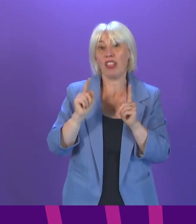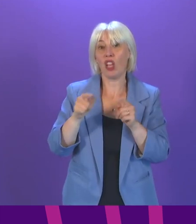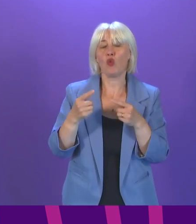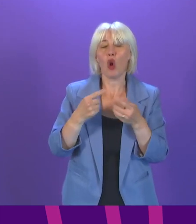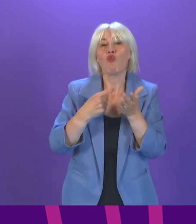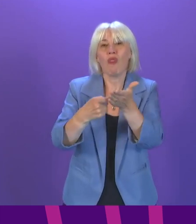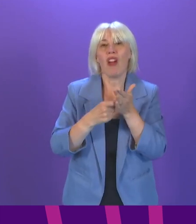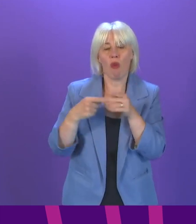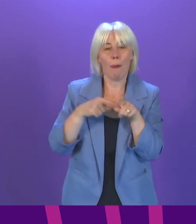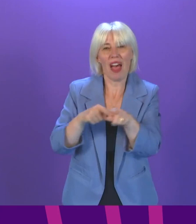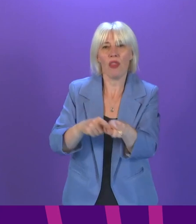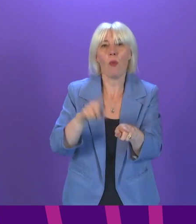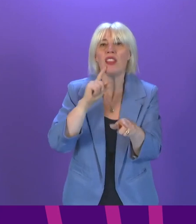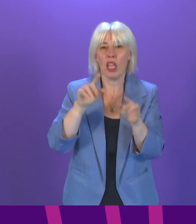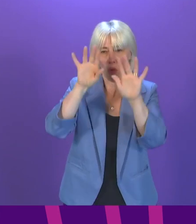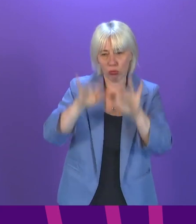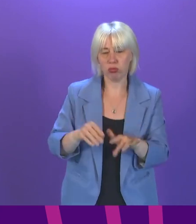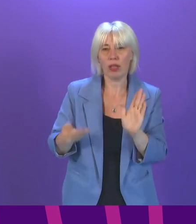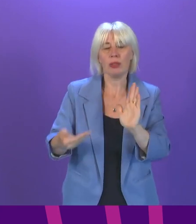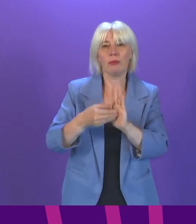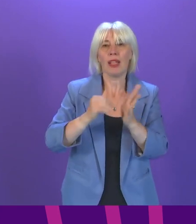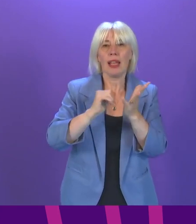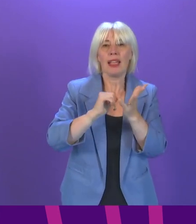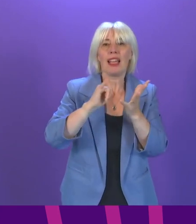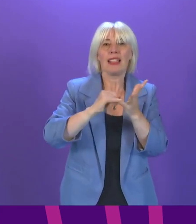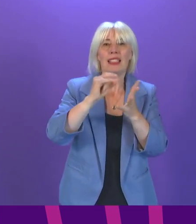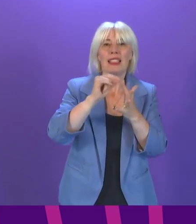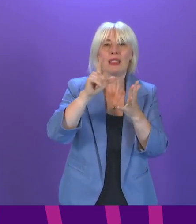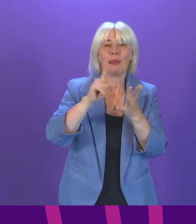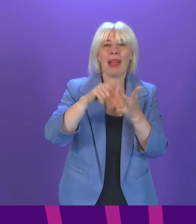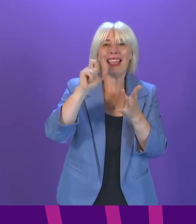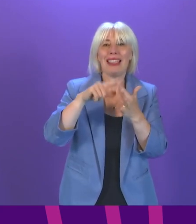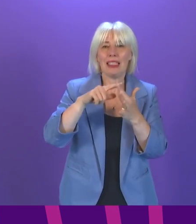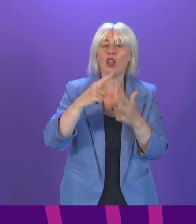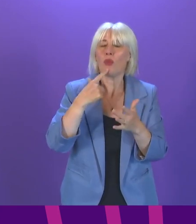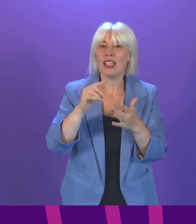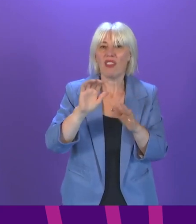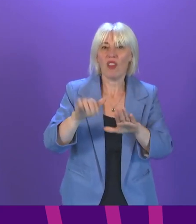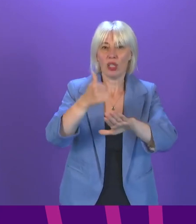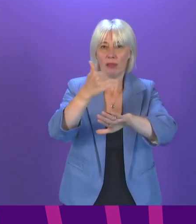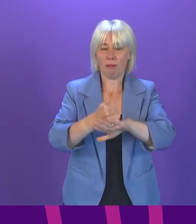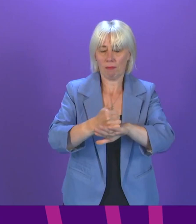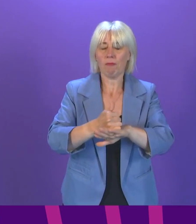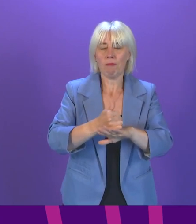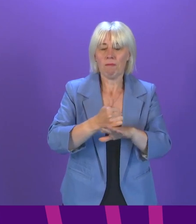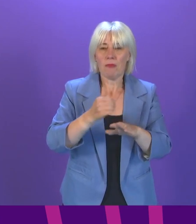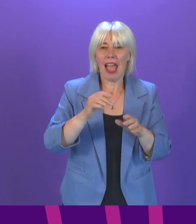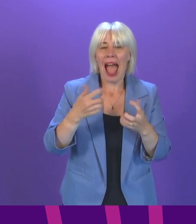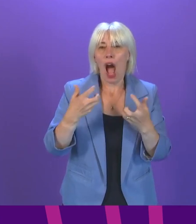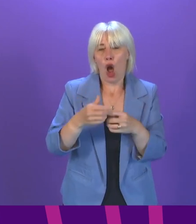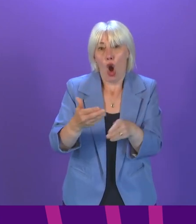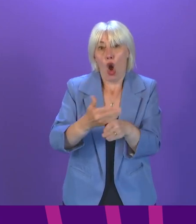One of the things which is relevant to all cancers, of course, that we are in the process of doing is establishing the first three are already operational early